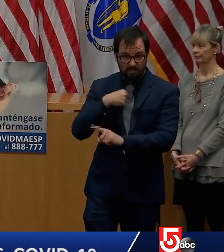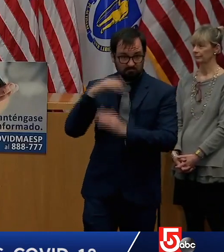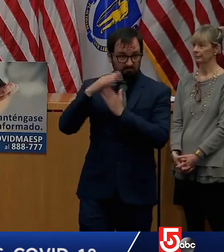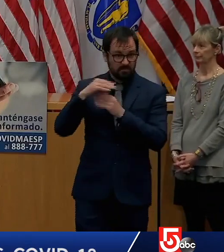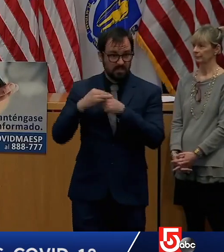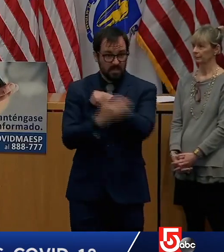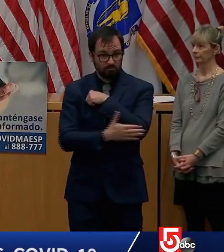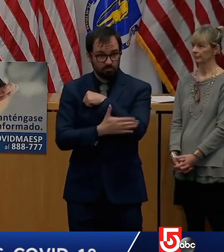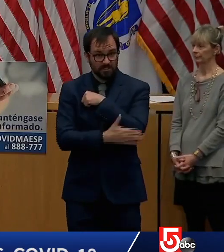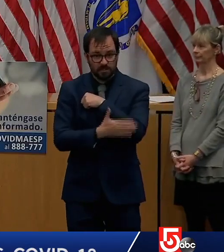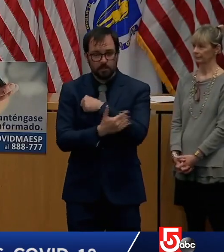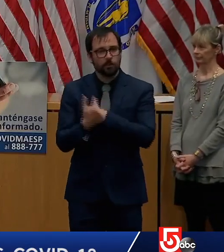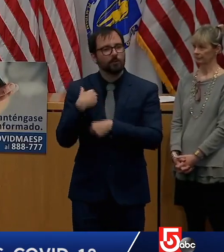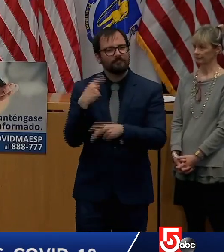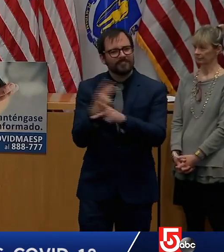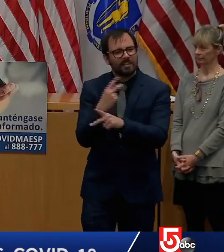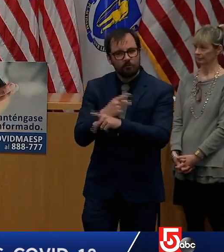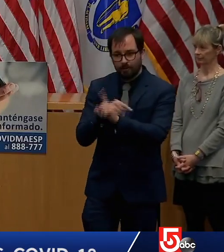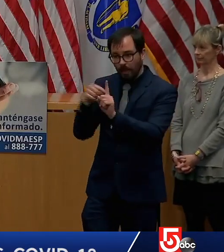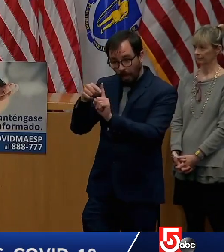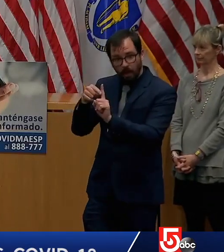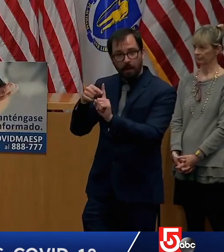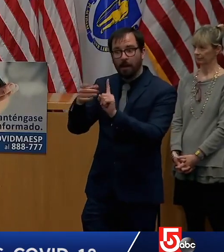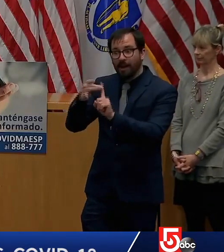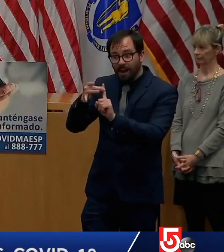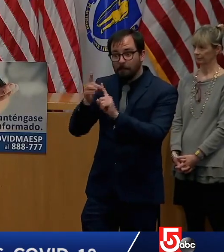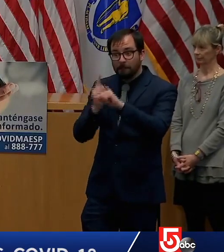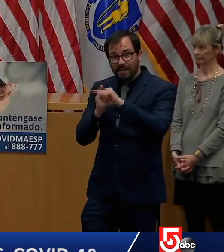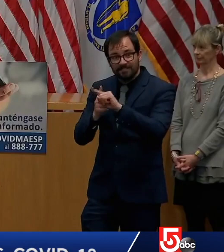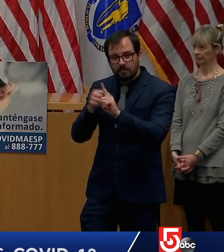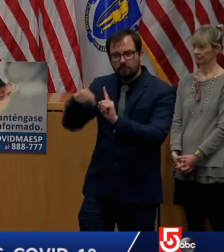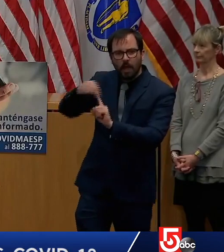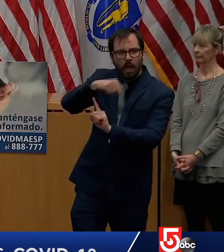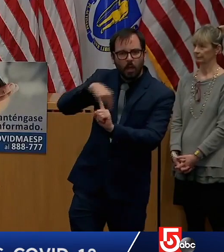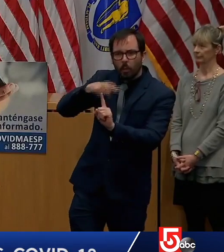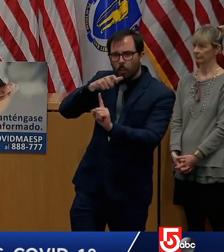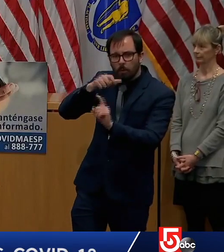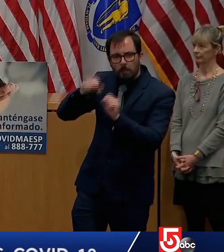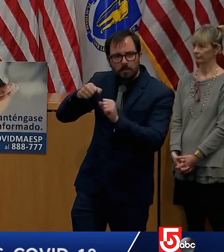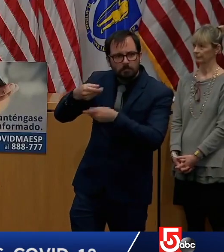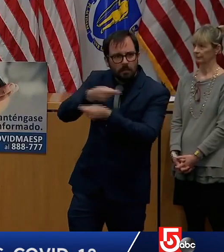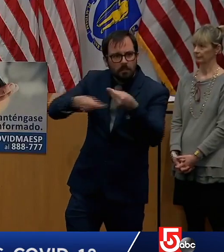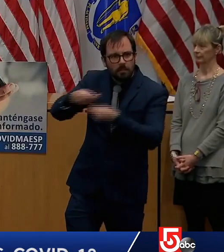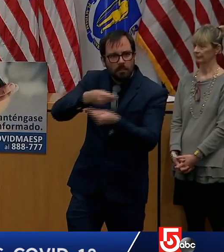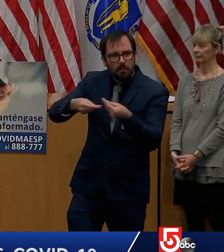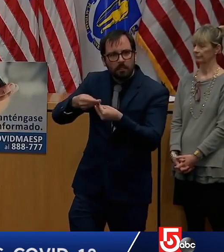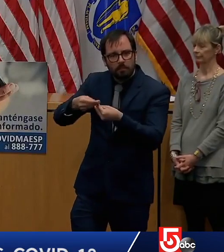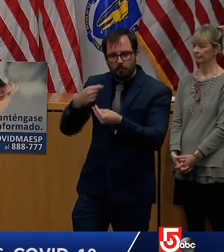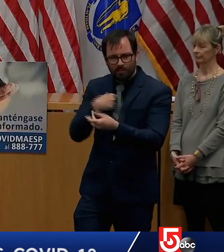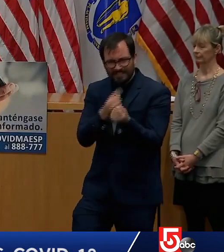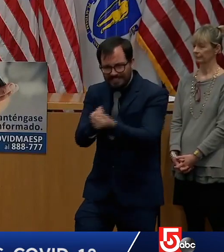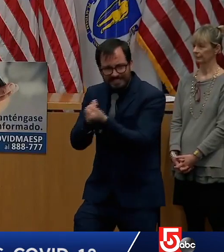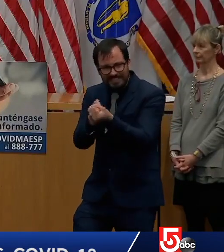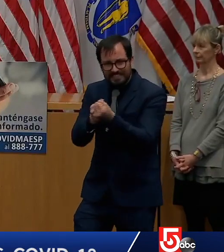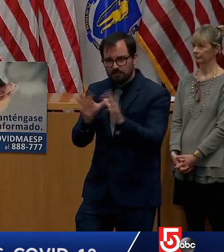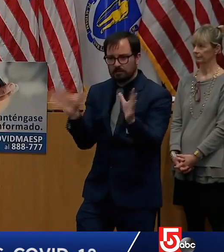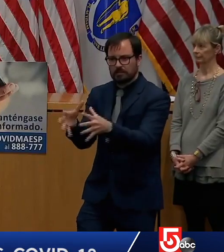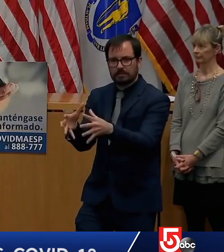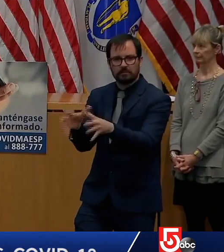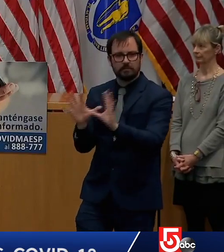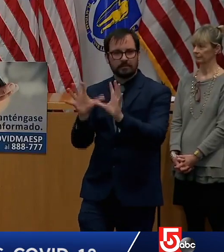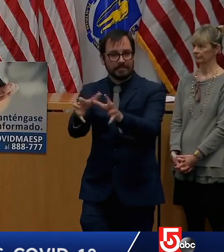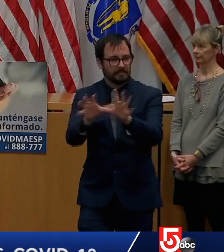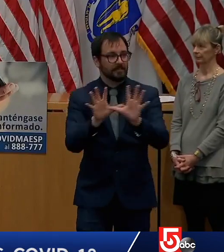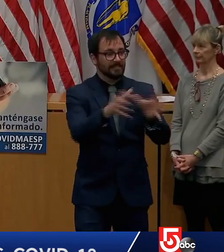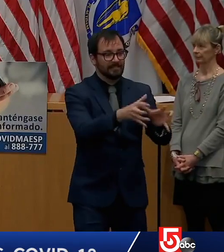people isolate and support them in those circumstances and to know where the virus is and how to keep it there, along with a whole bunch